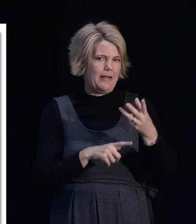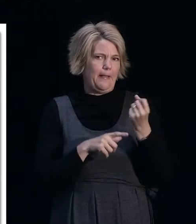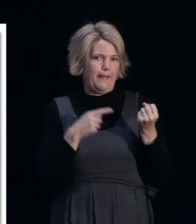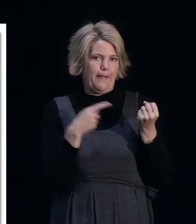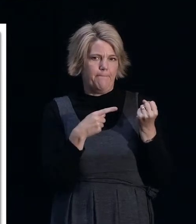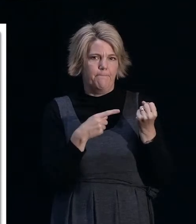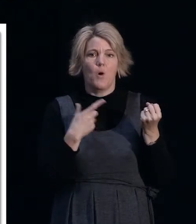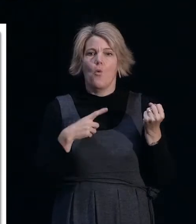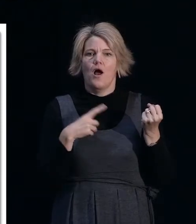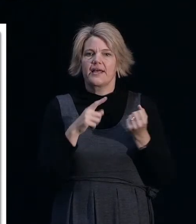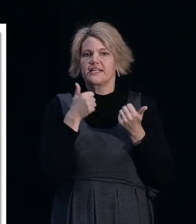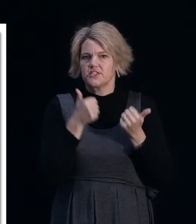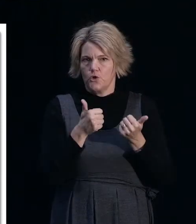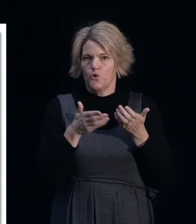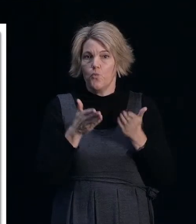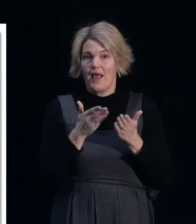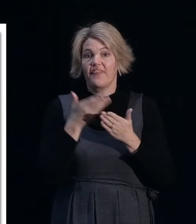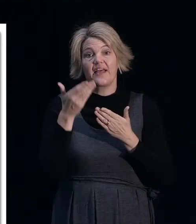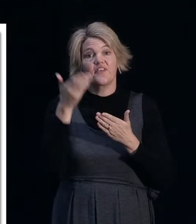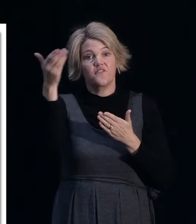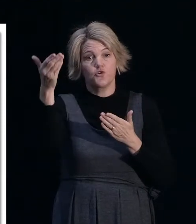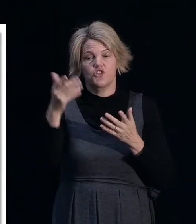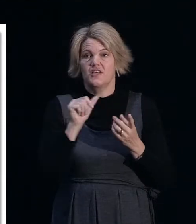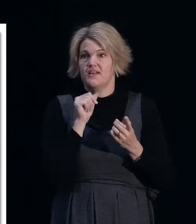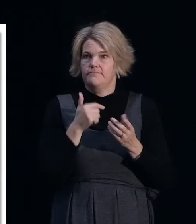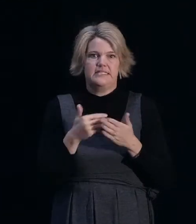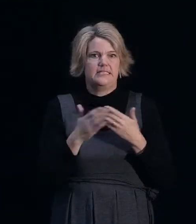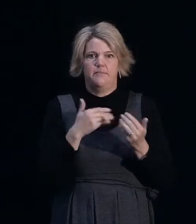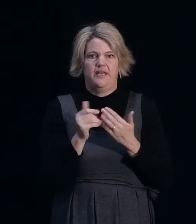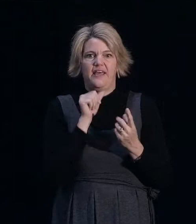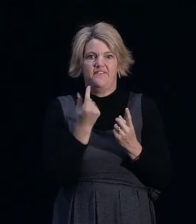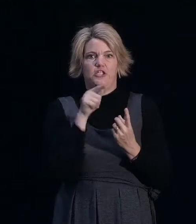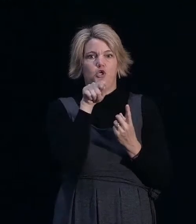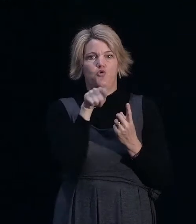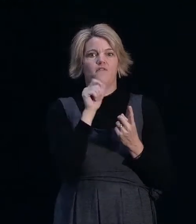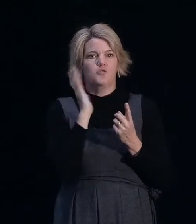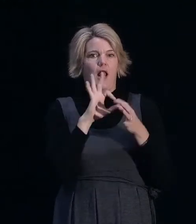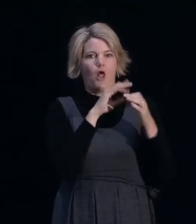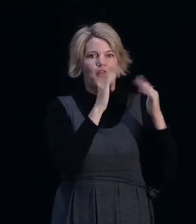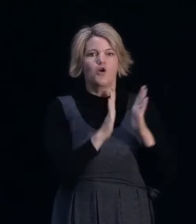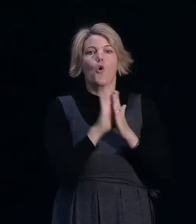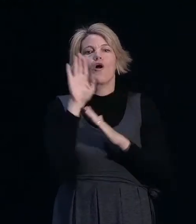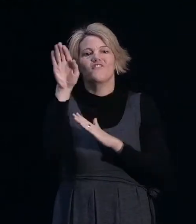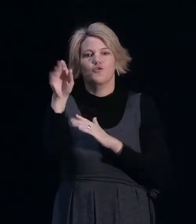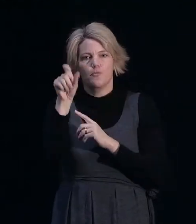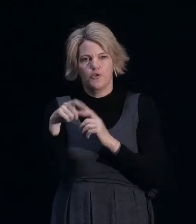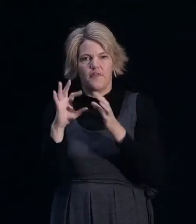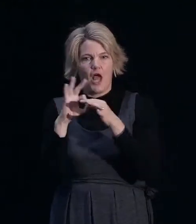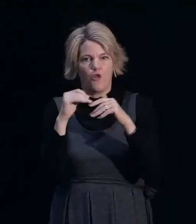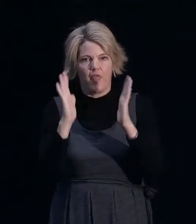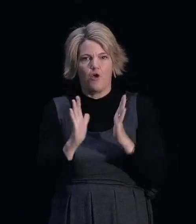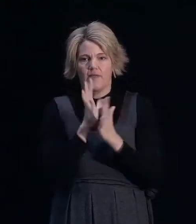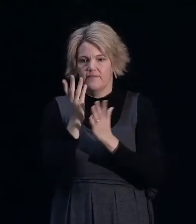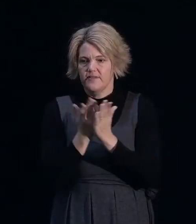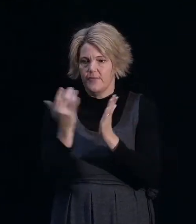it's a really good traceability in terms of in the years ahead, whether it's yourself as still the building owner or a future homeowner. If something goes